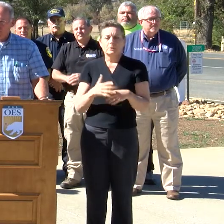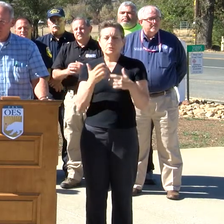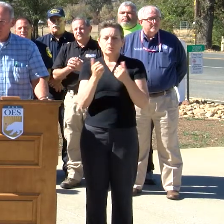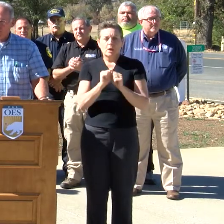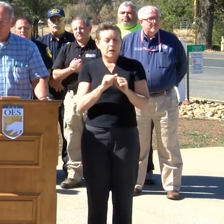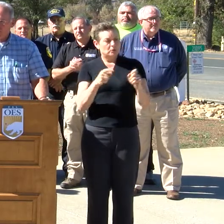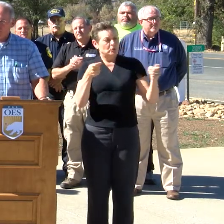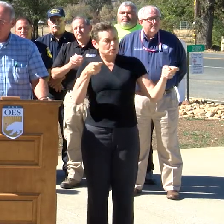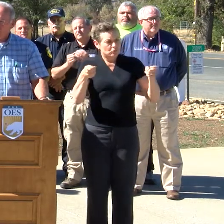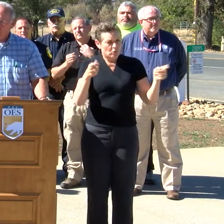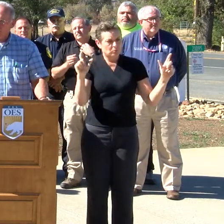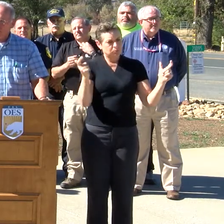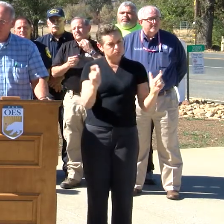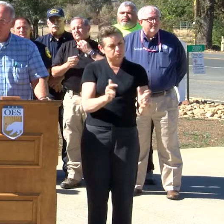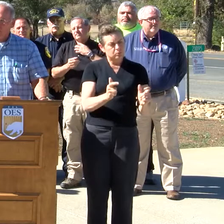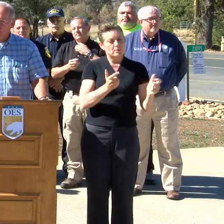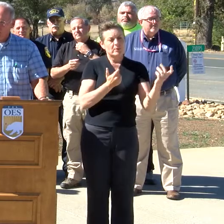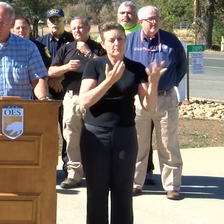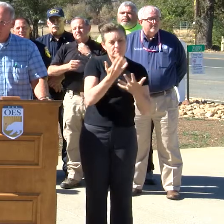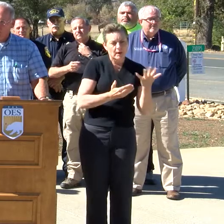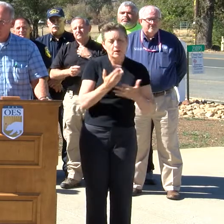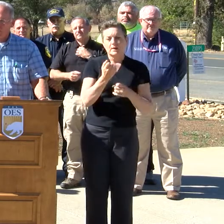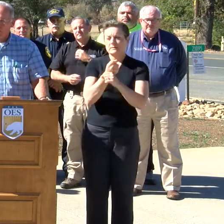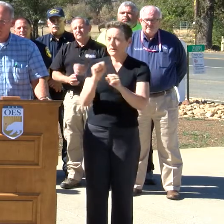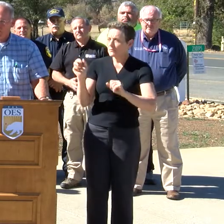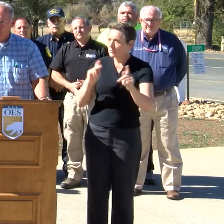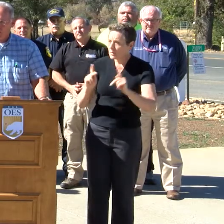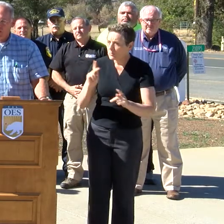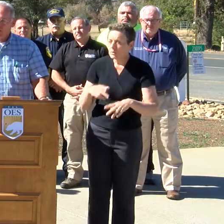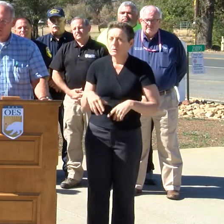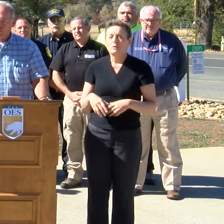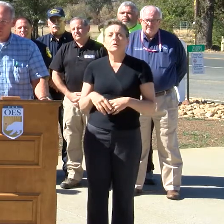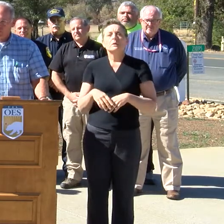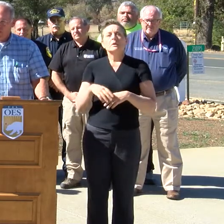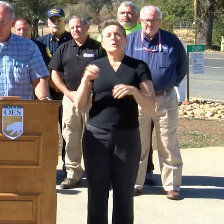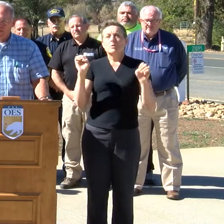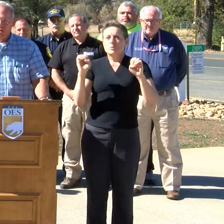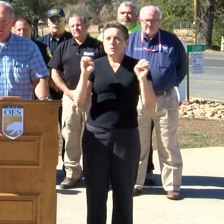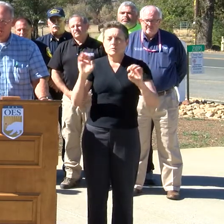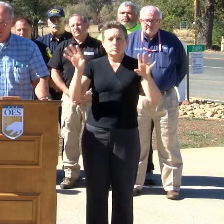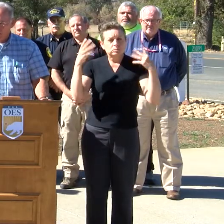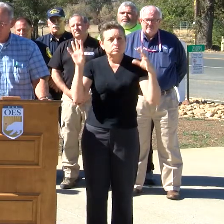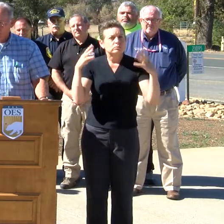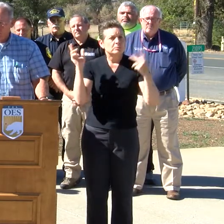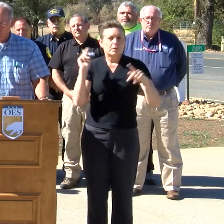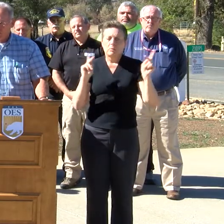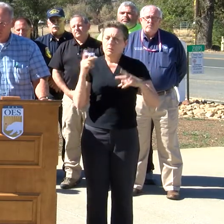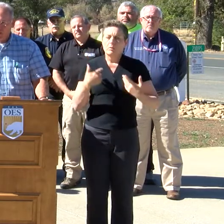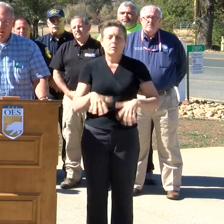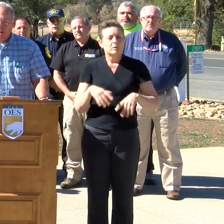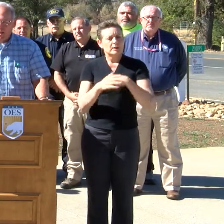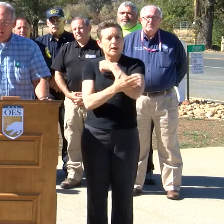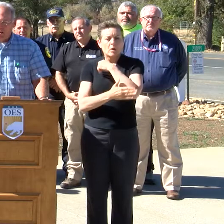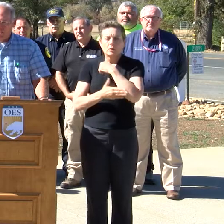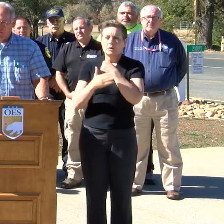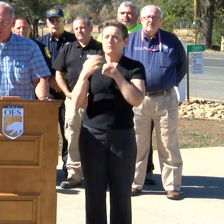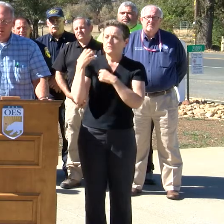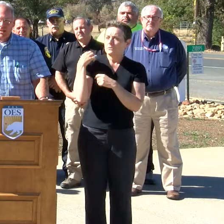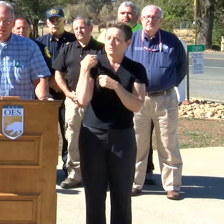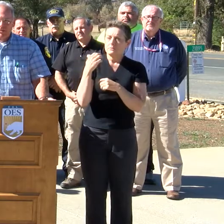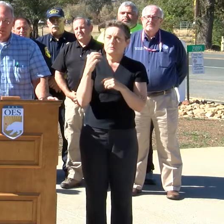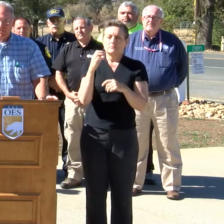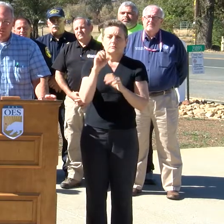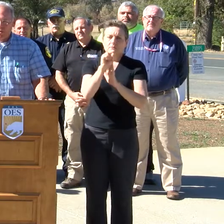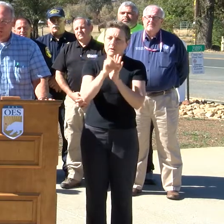and saving our citizens. We cannot thank them enough. The emergency personnel, the first responders, our county officials and our